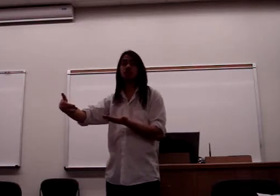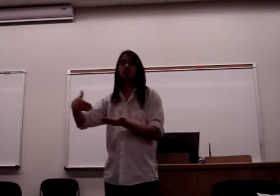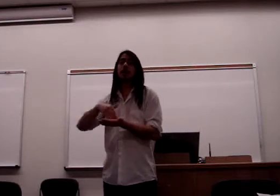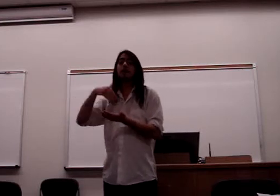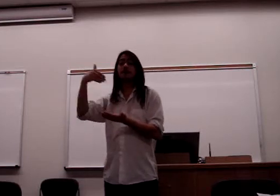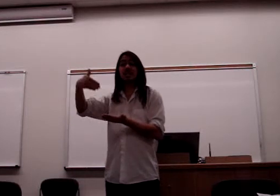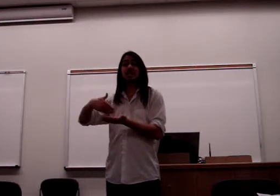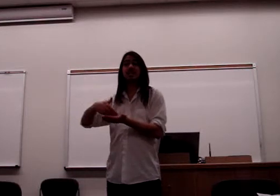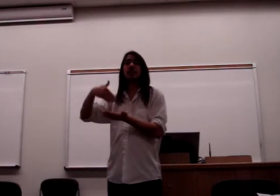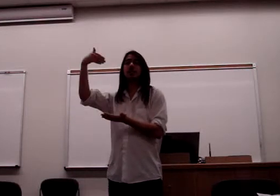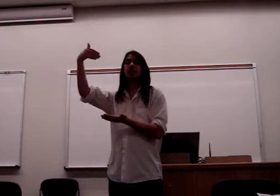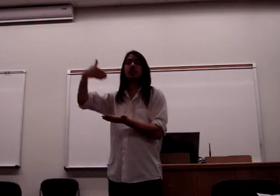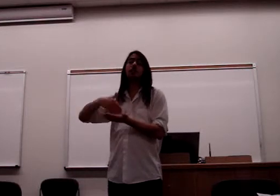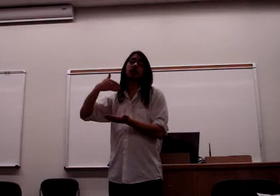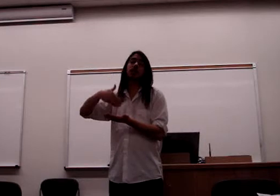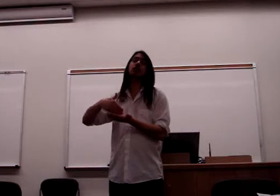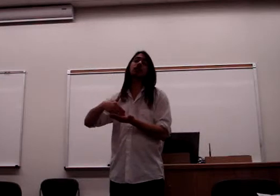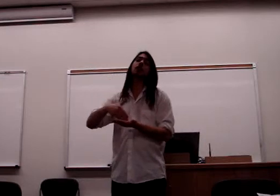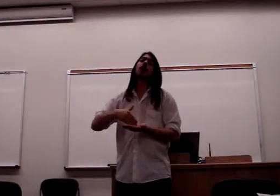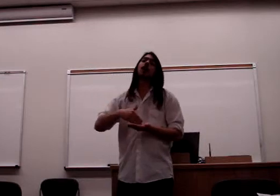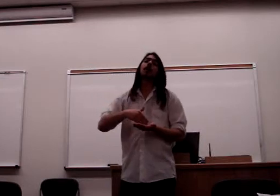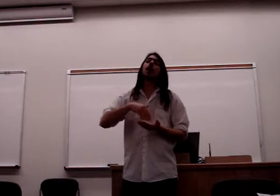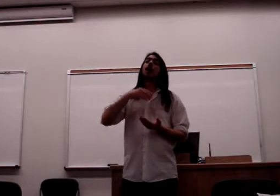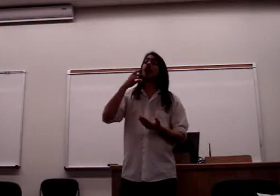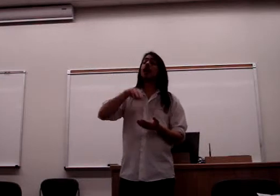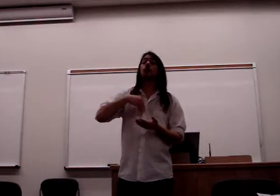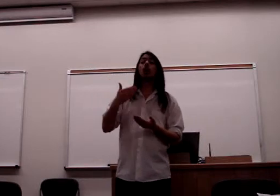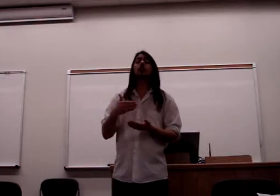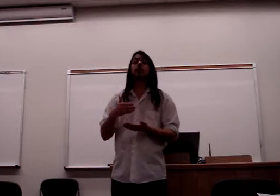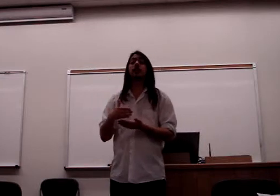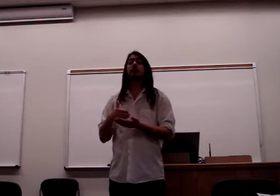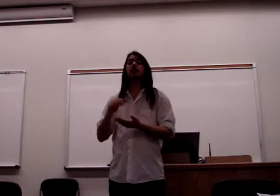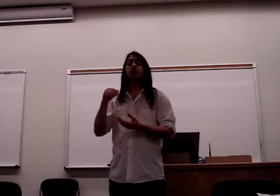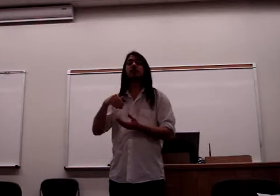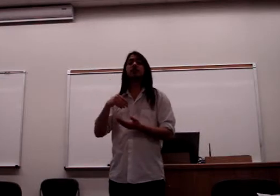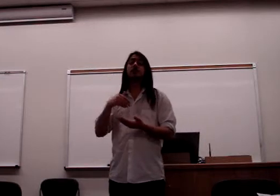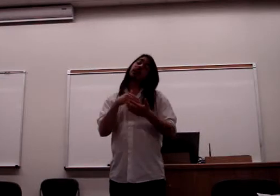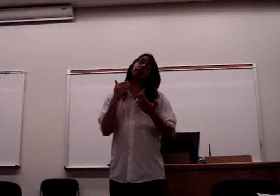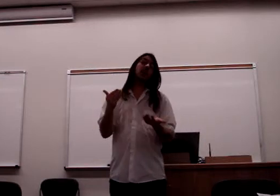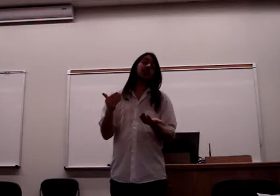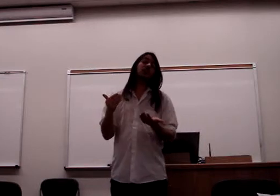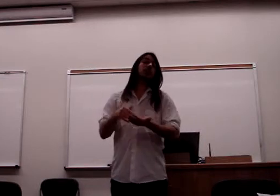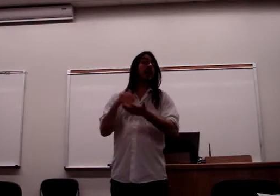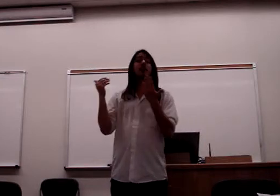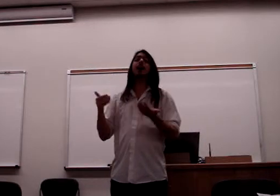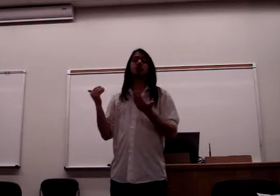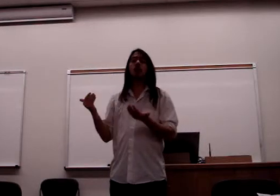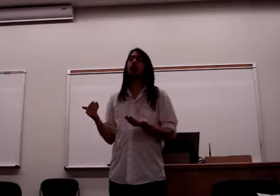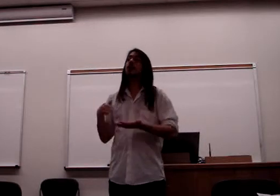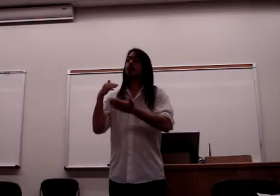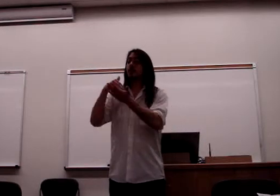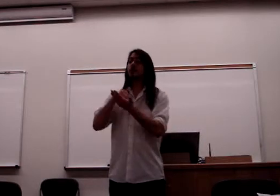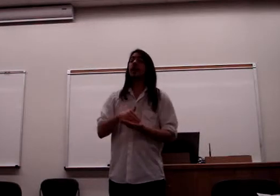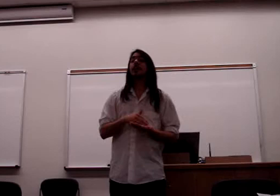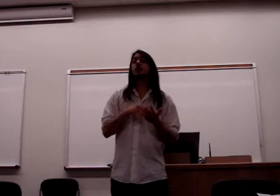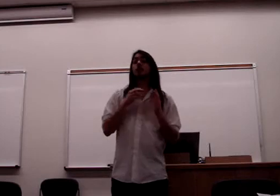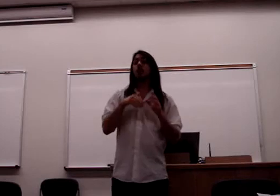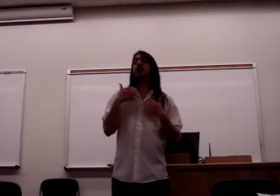be the political? Ironically, this Alain Badiou, and I as well, defend what